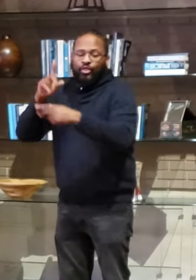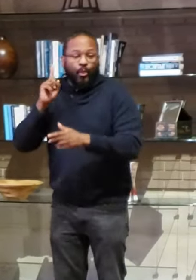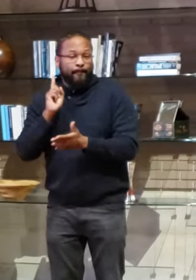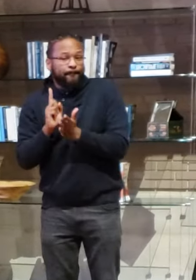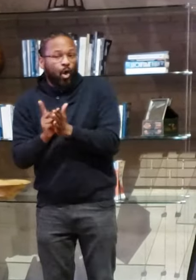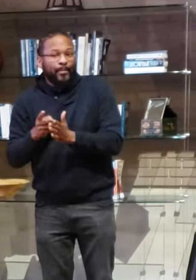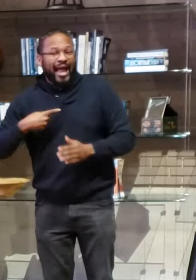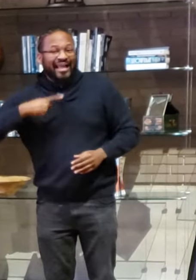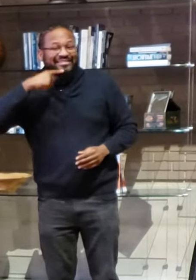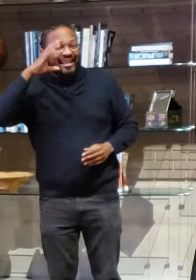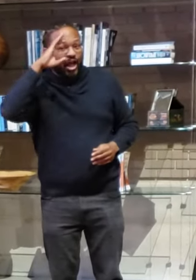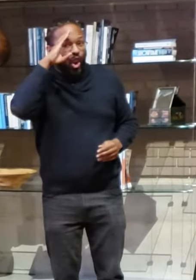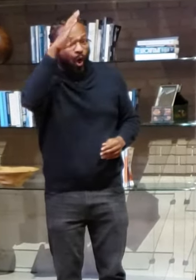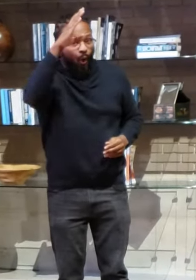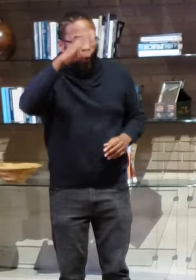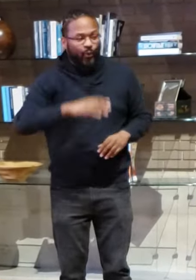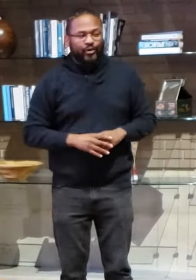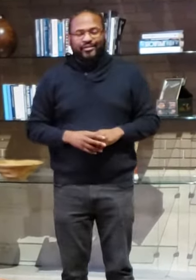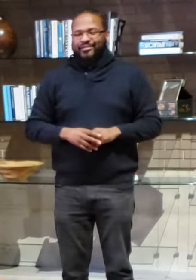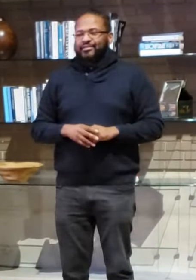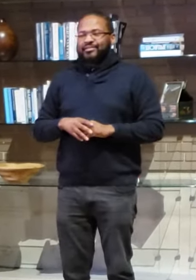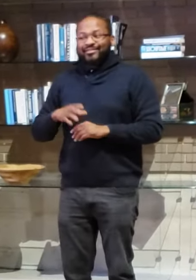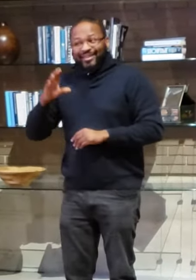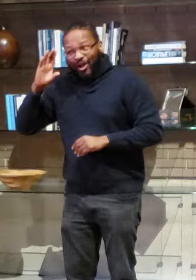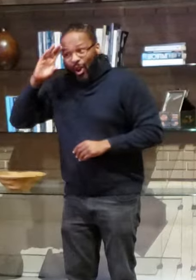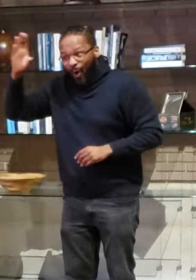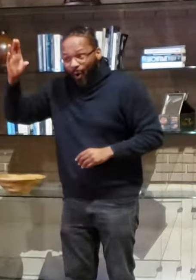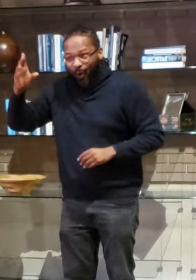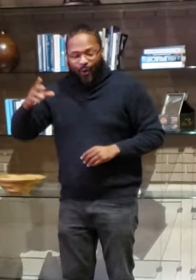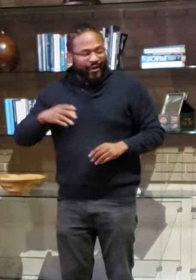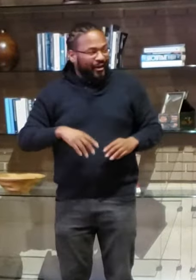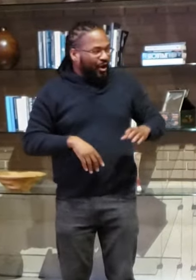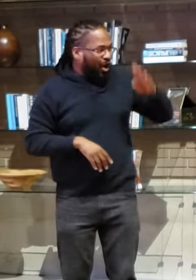a little giggle that lets you know that you're excited.